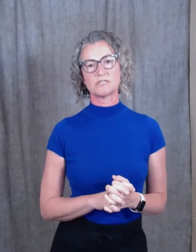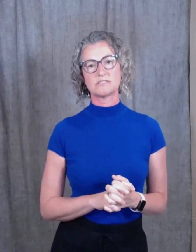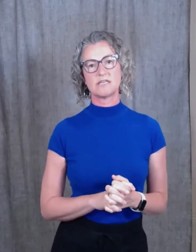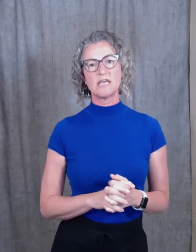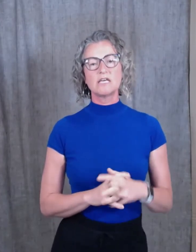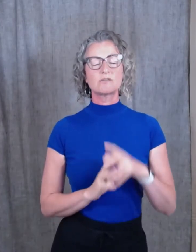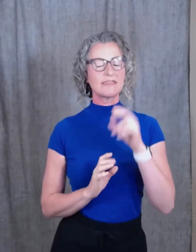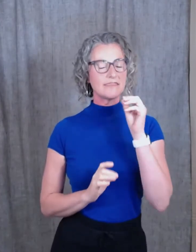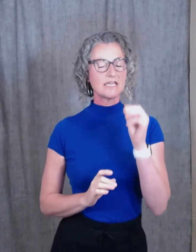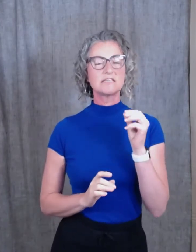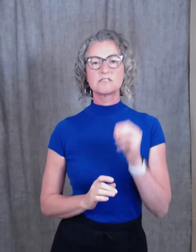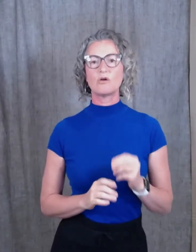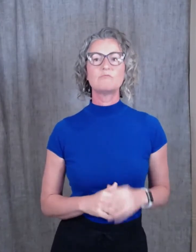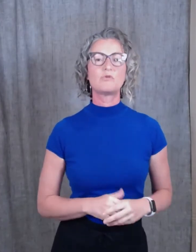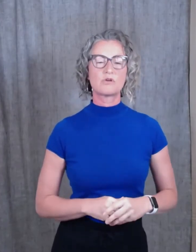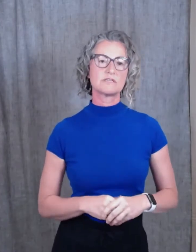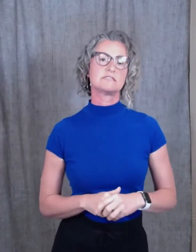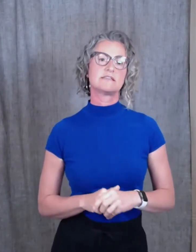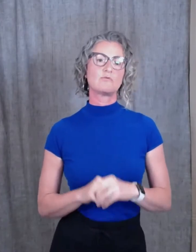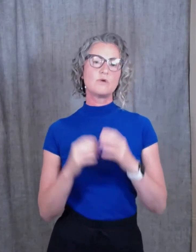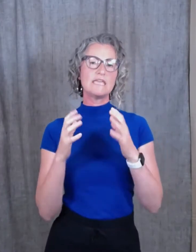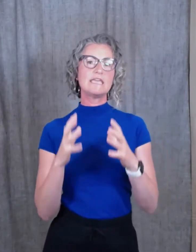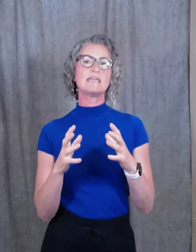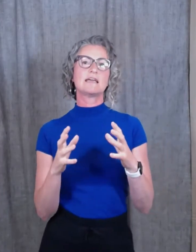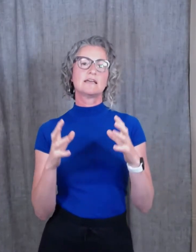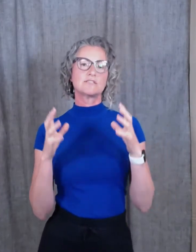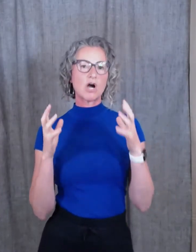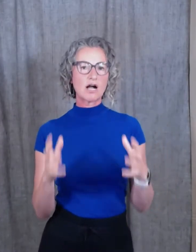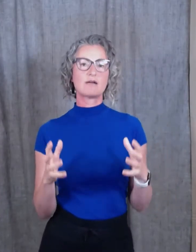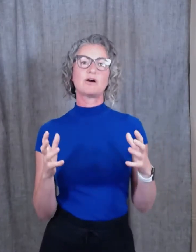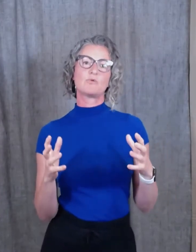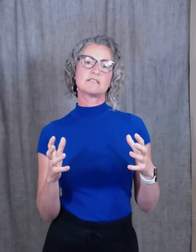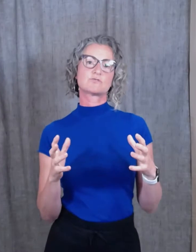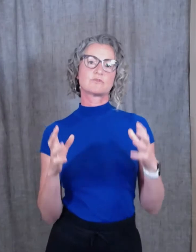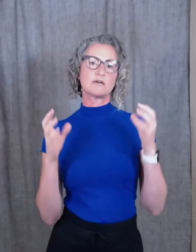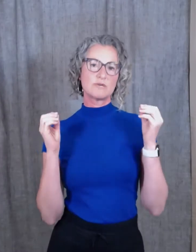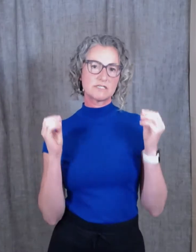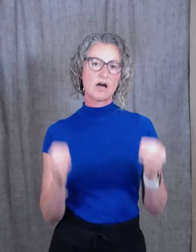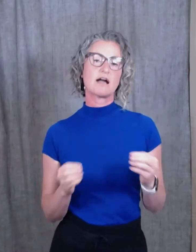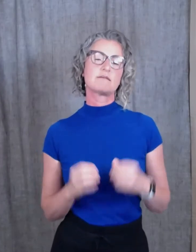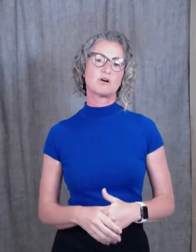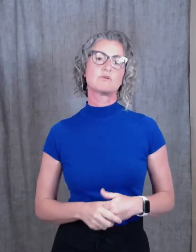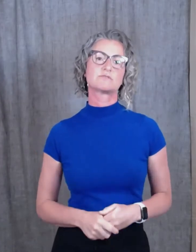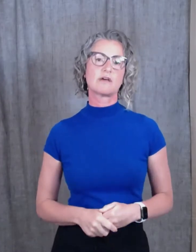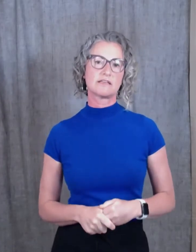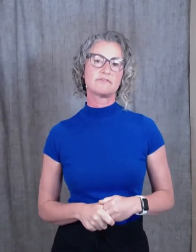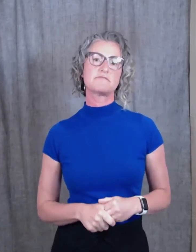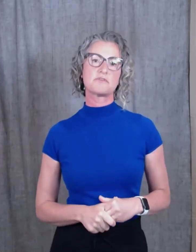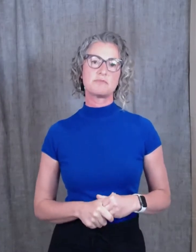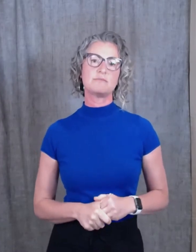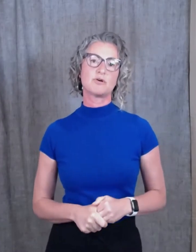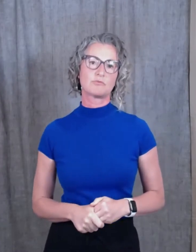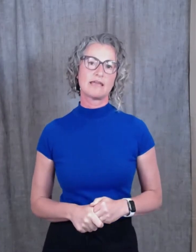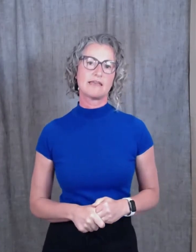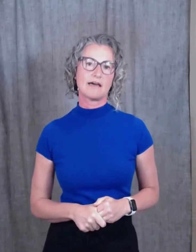So I think it is so important that we talk about what's real, we talk about what's relevant for people right now.